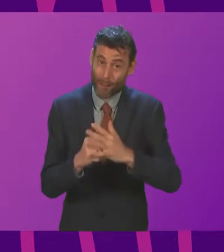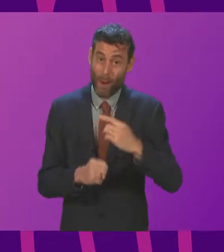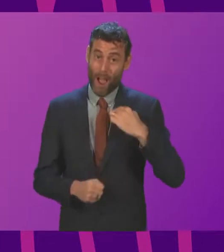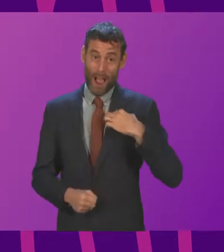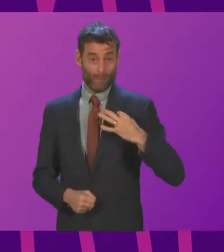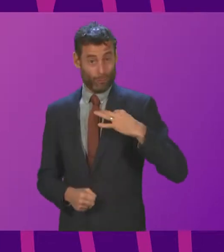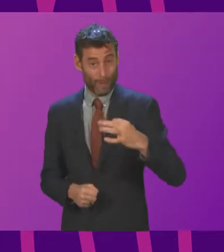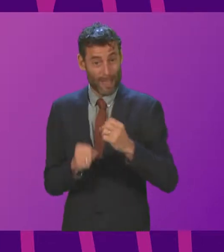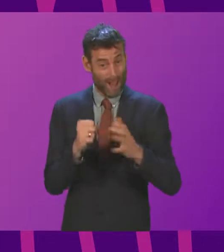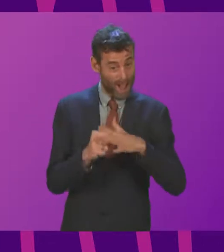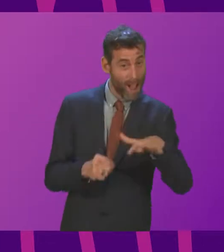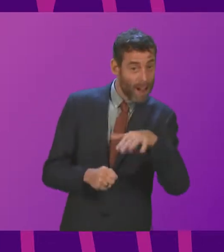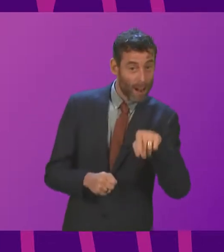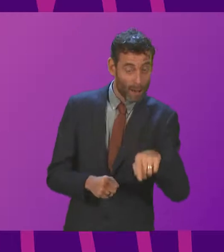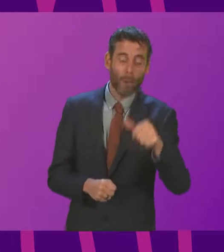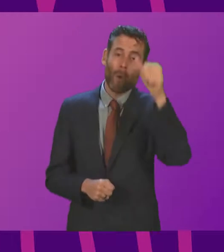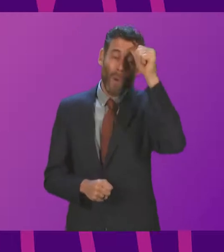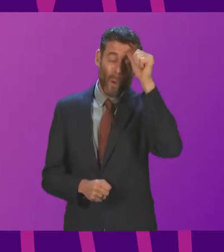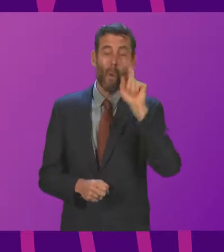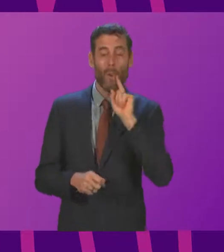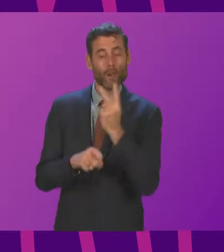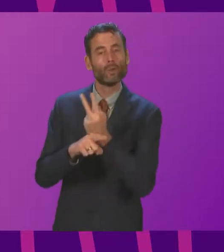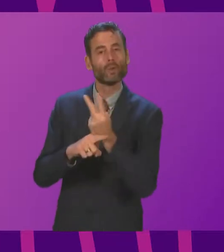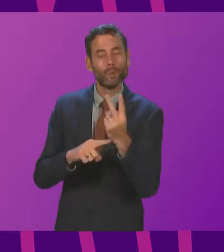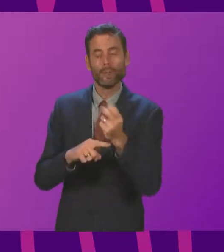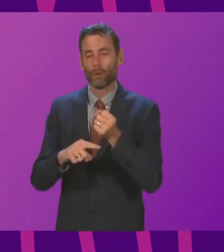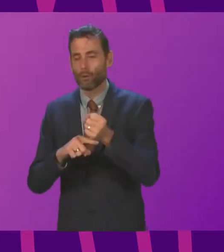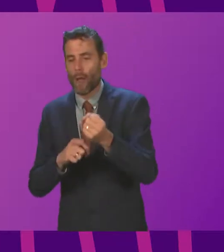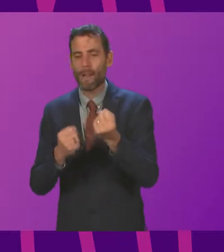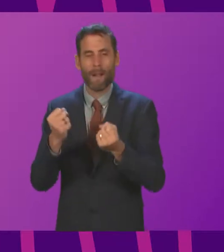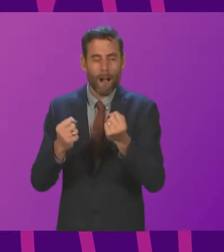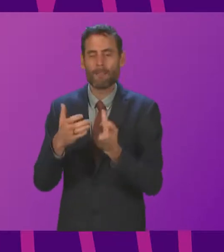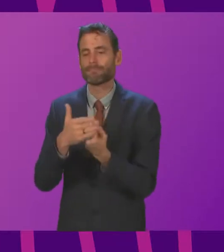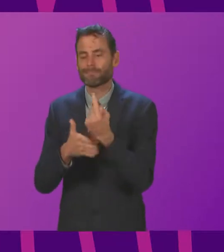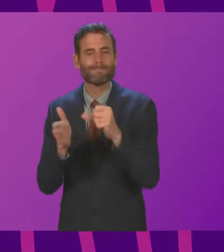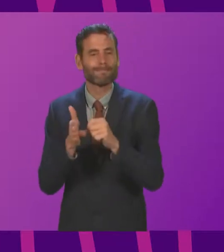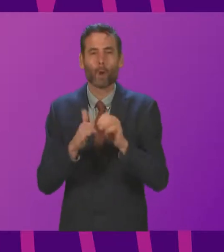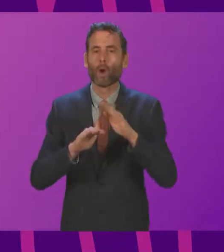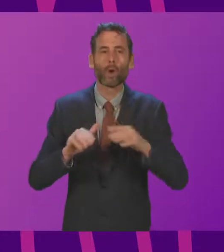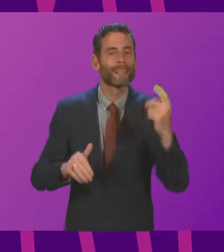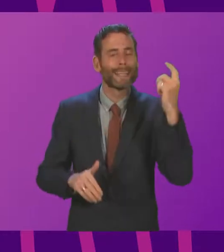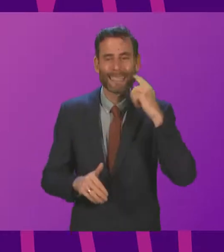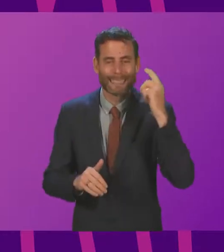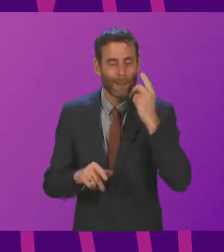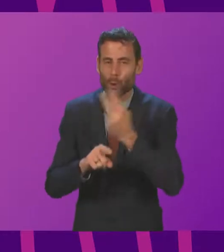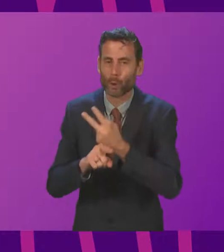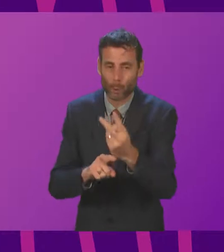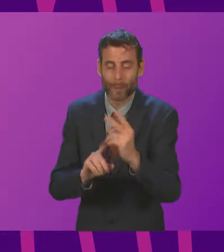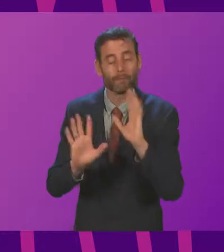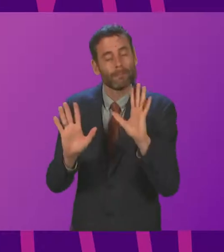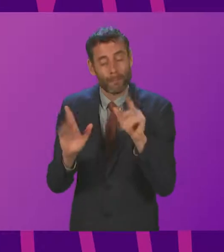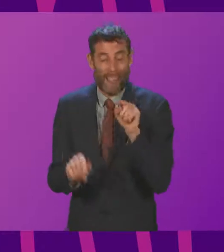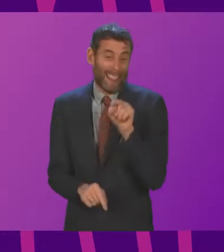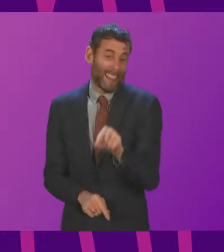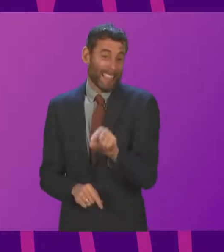part of the City of Glasgow, there will be disruption and inconvenience over the next two weeks, and I know that will be regrettable in many ways. But I